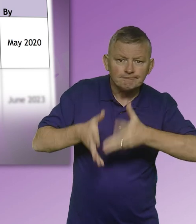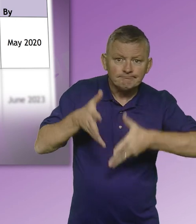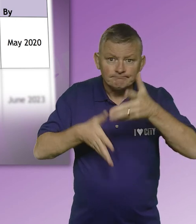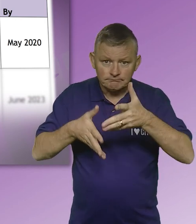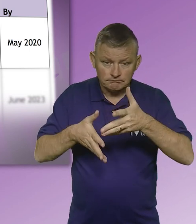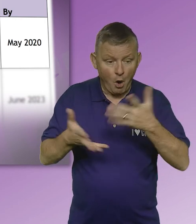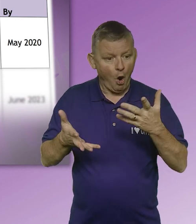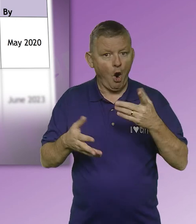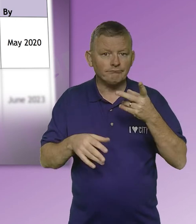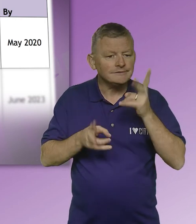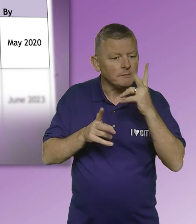SLI in attendance.